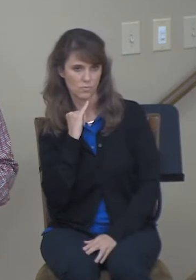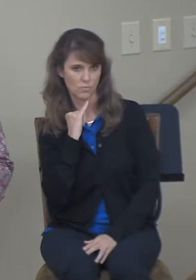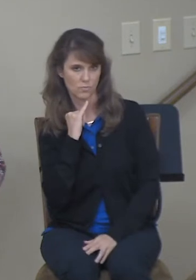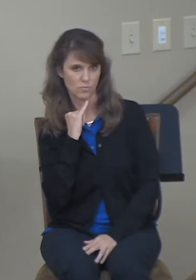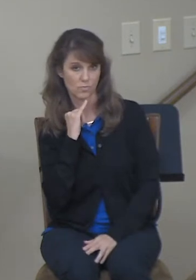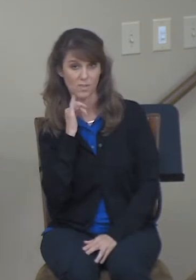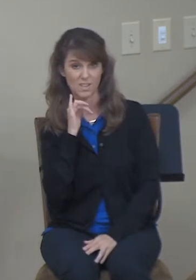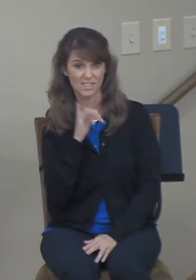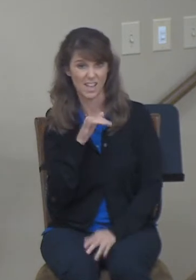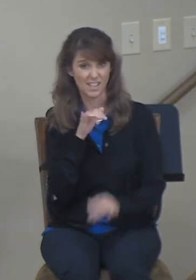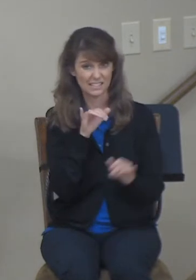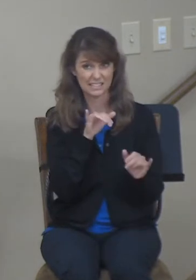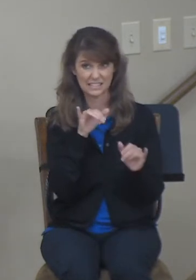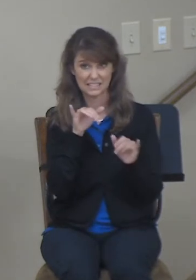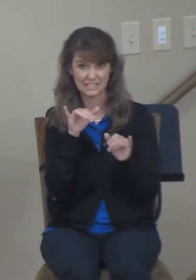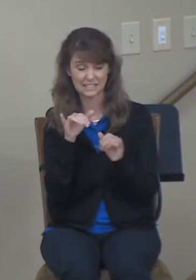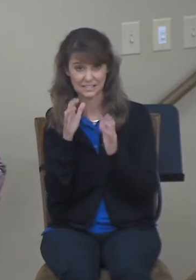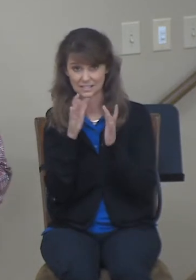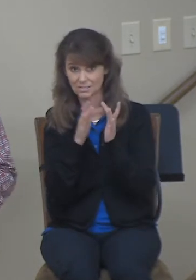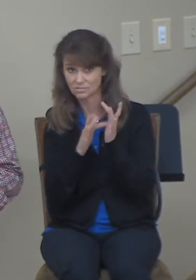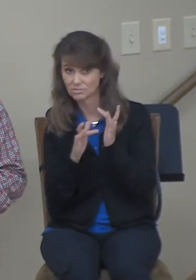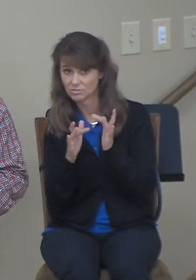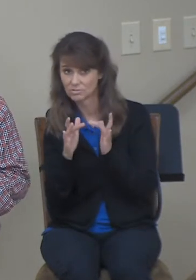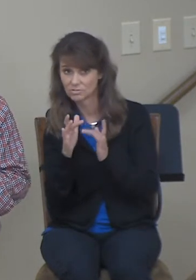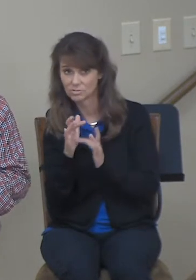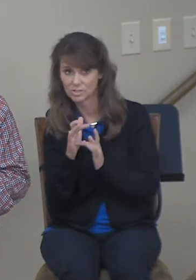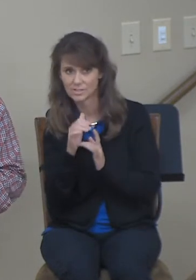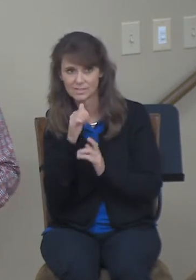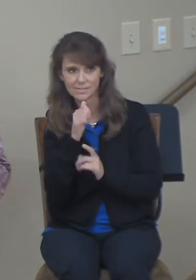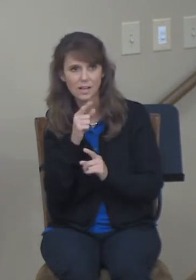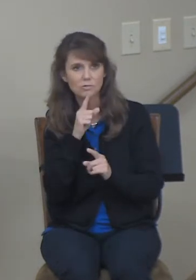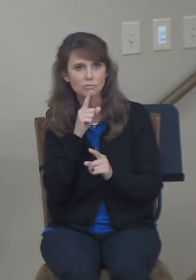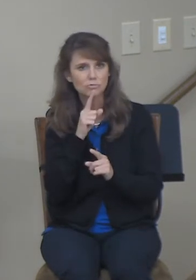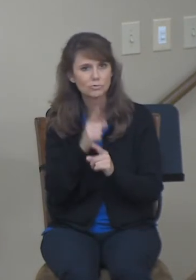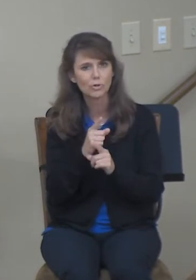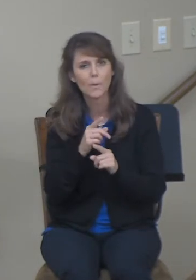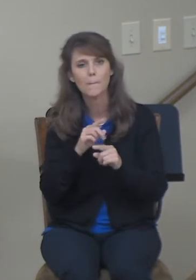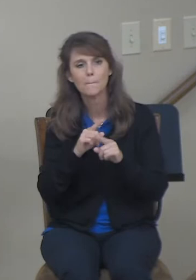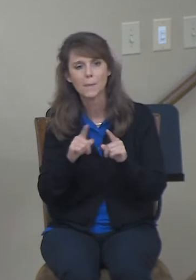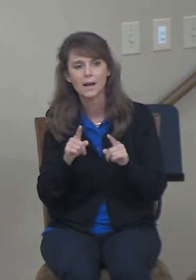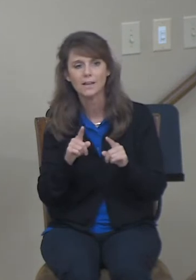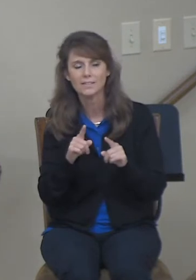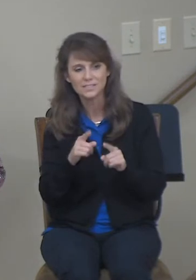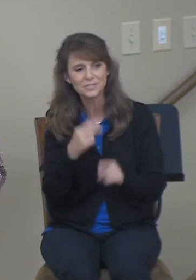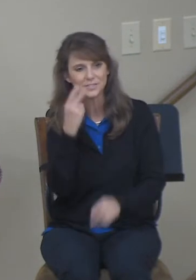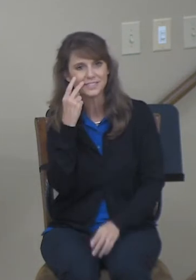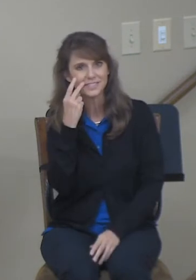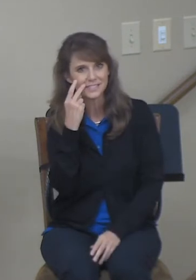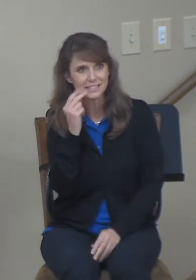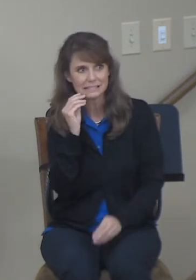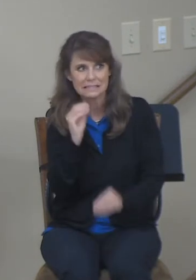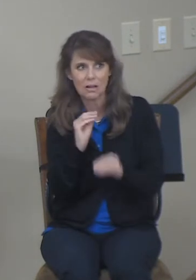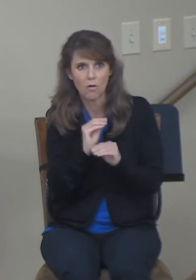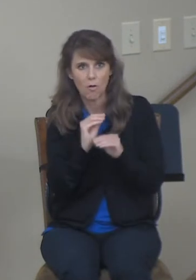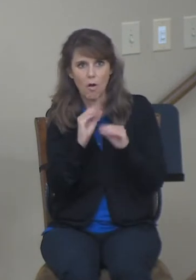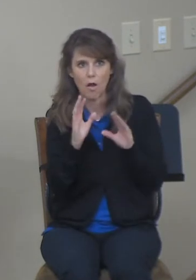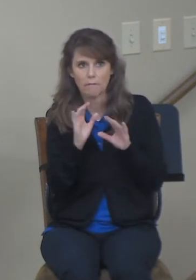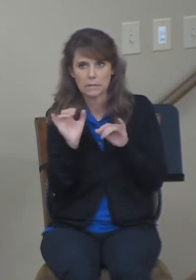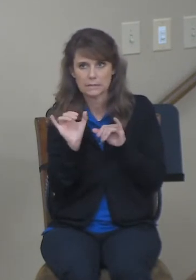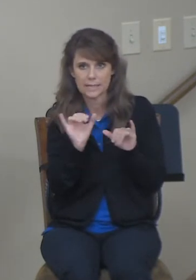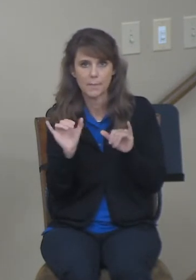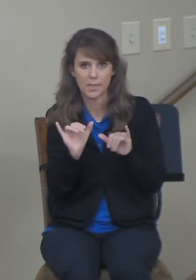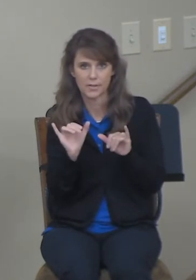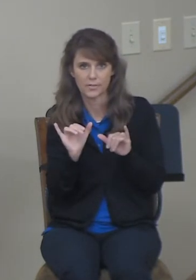or a type, we have really no confirmation in the New Testament, but it's hard not to see similarities.